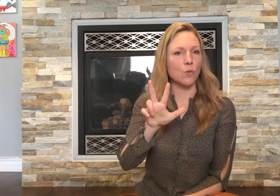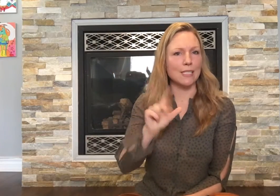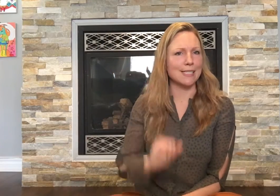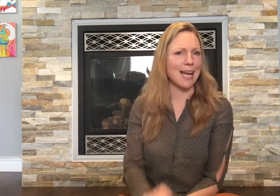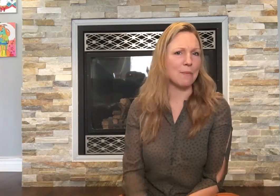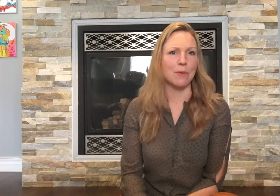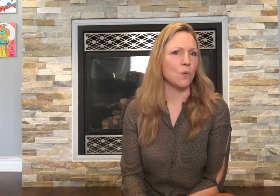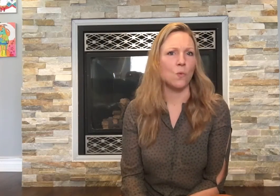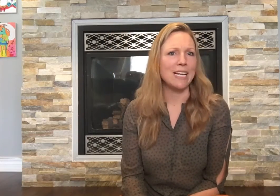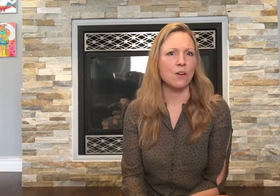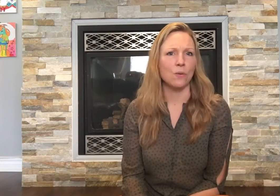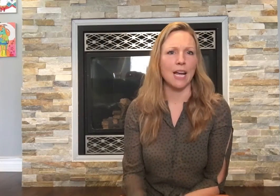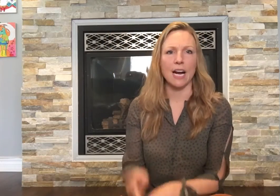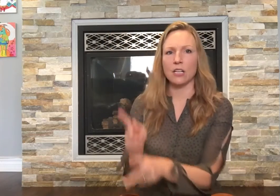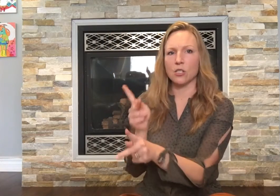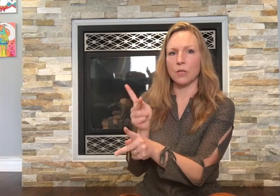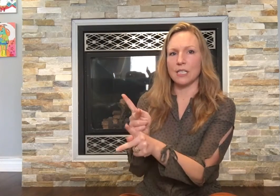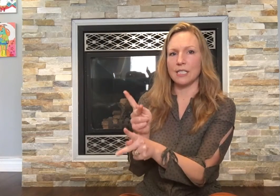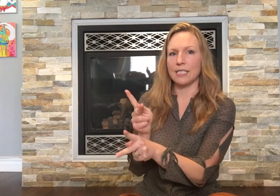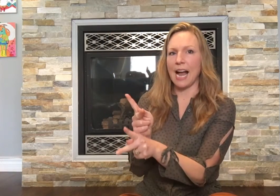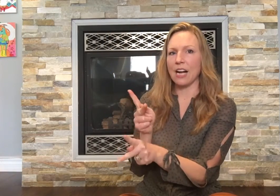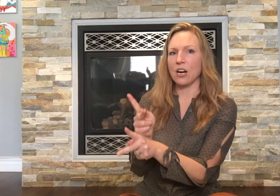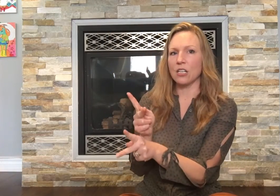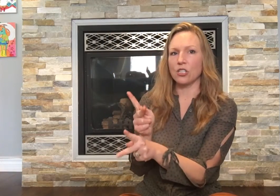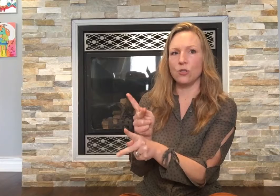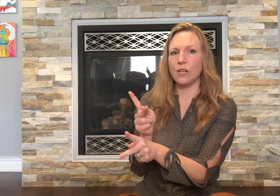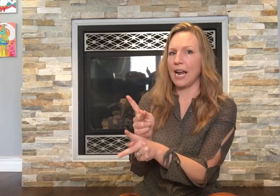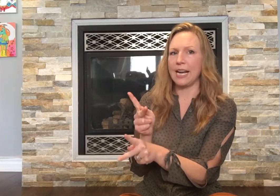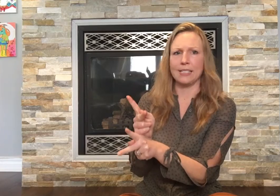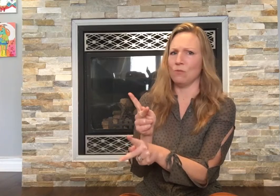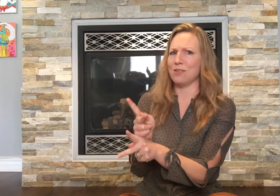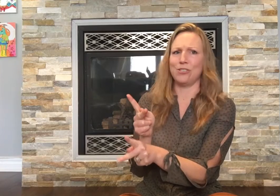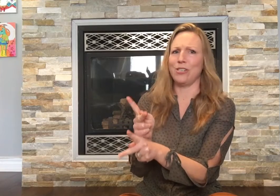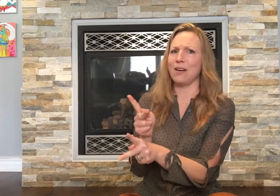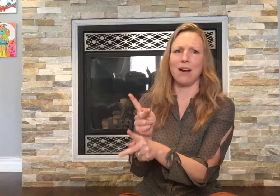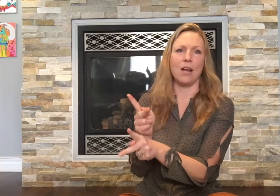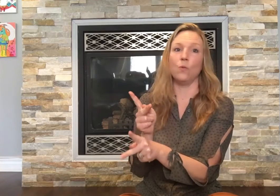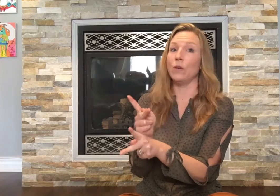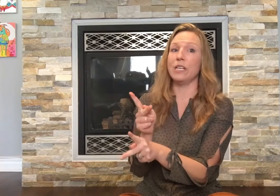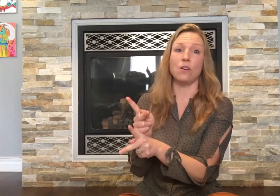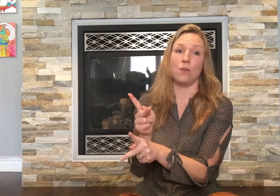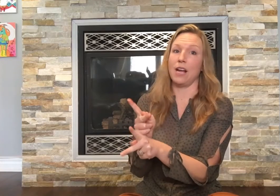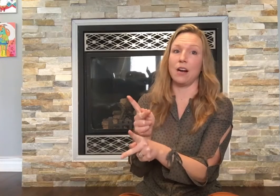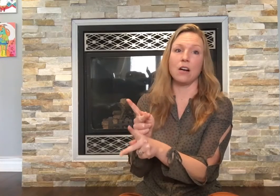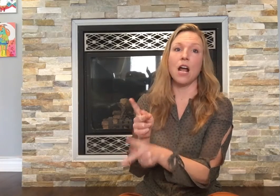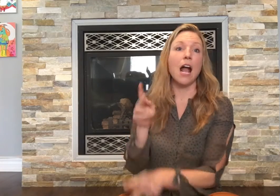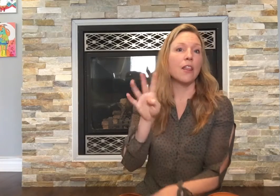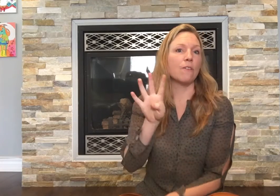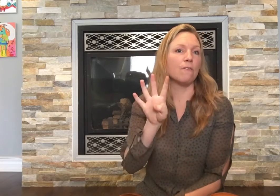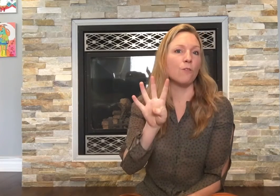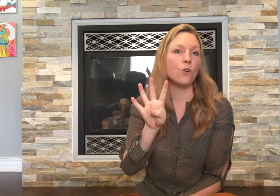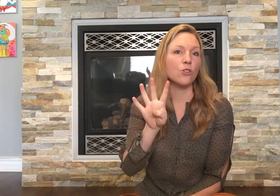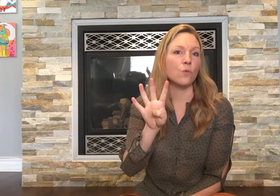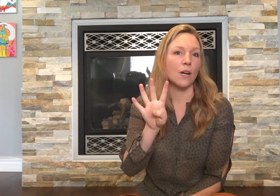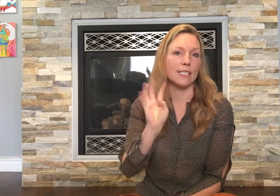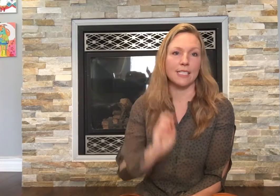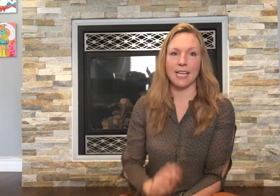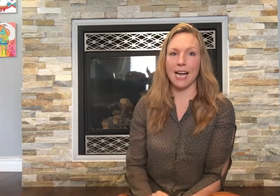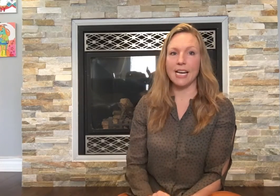one said but we don't care. So we're gonna stack our two K's and we're gonna shake our head and we don't care. The fourth one said